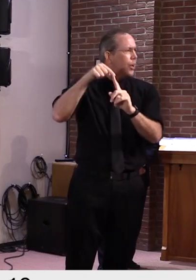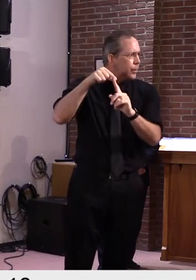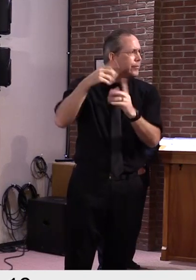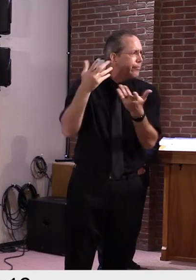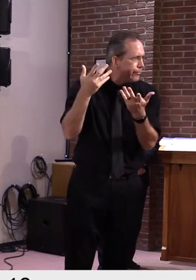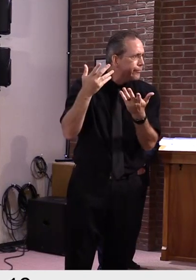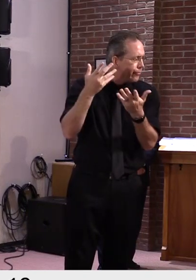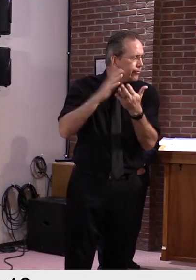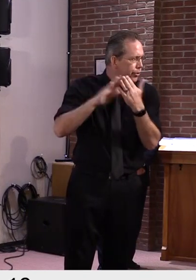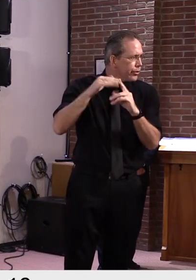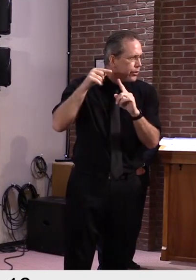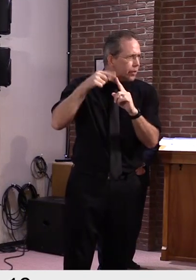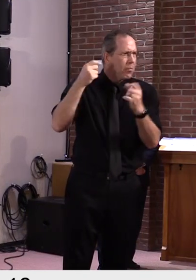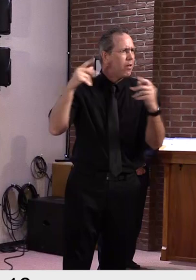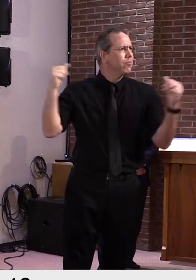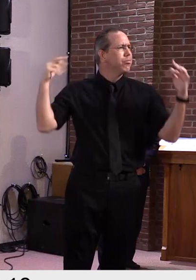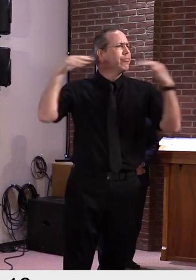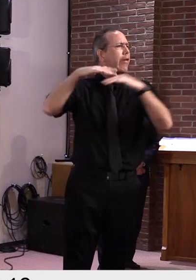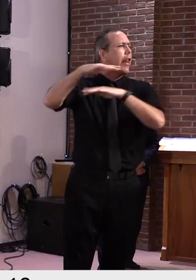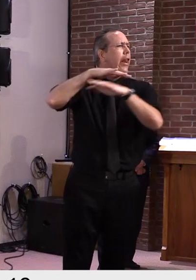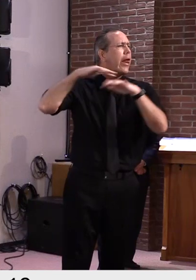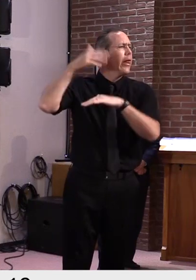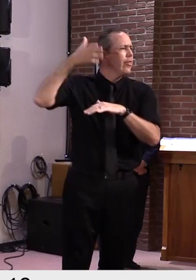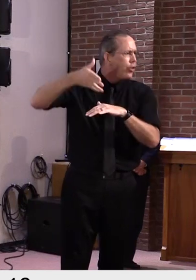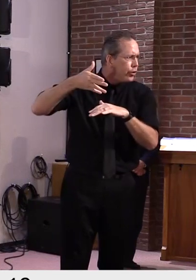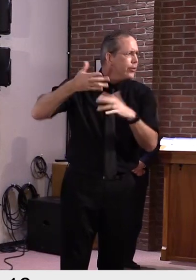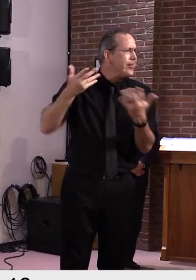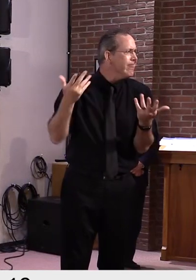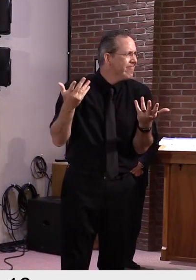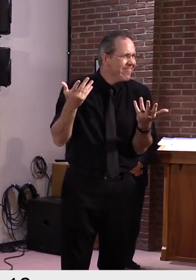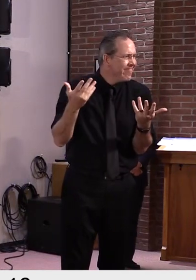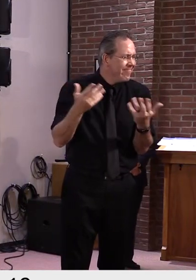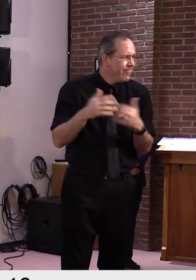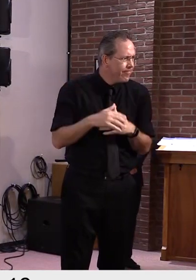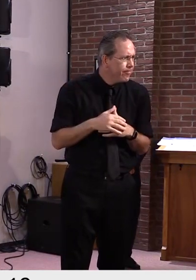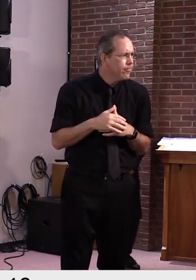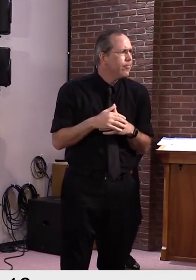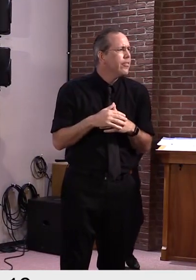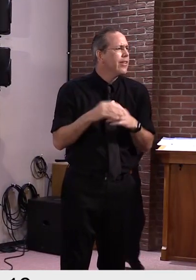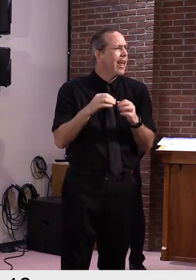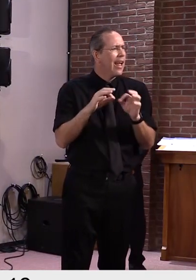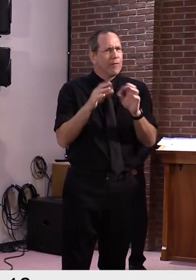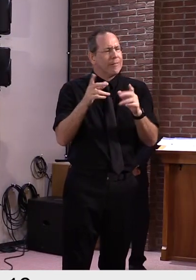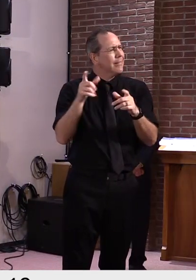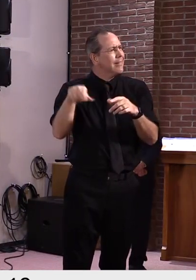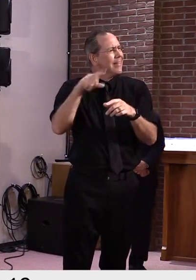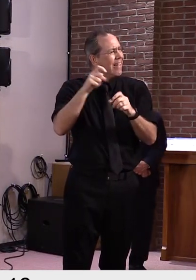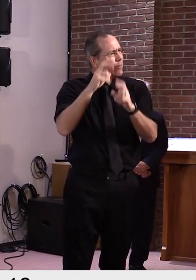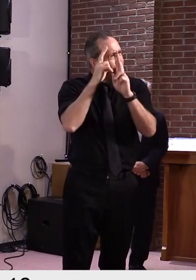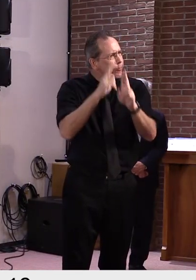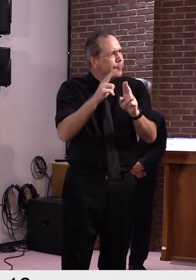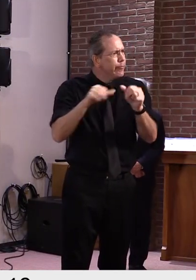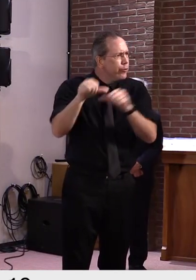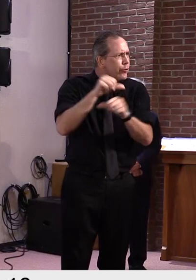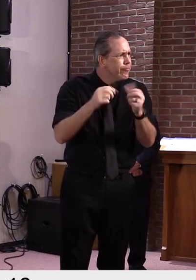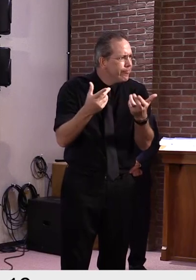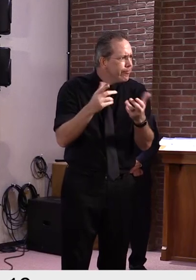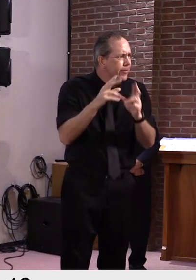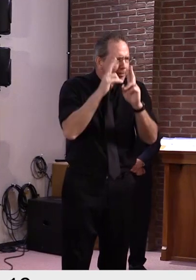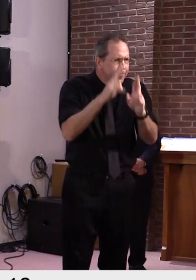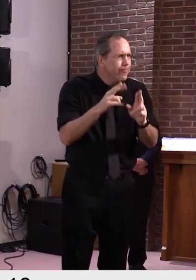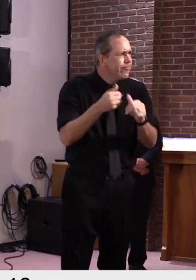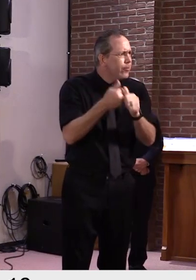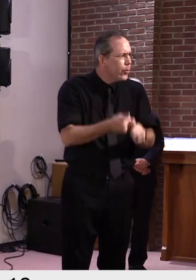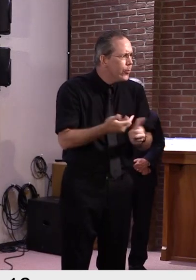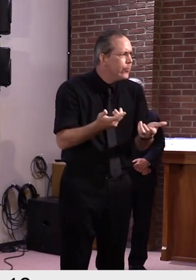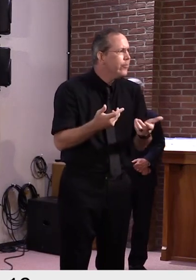so forth, that's where they go. And so we wanted to cater to that. I don't believe that it's a problem in Island Pond